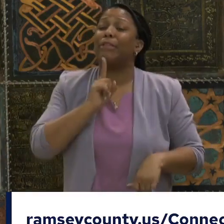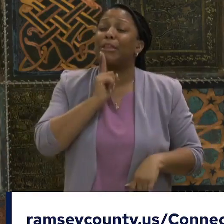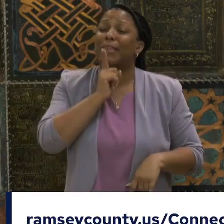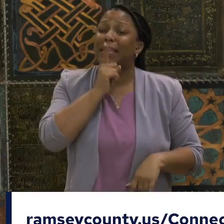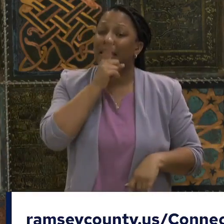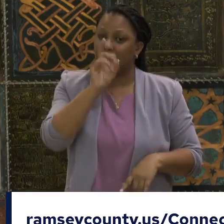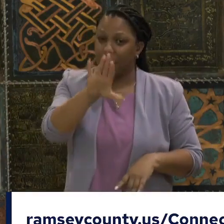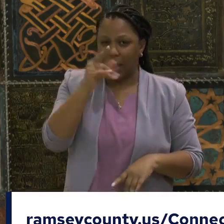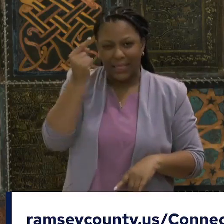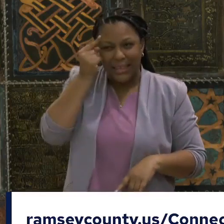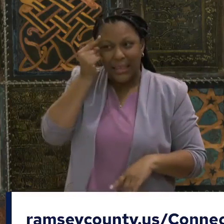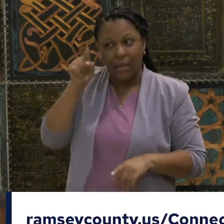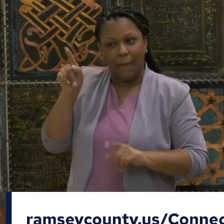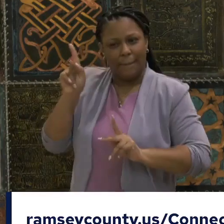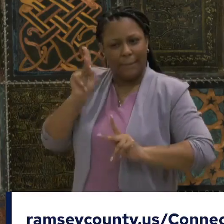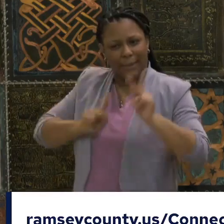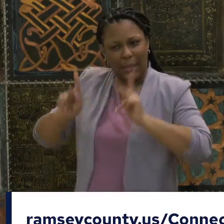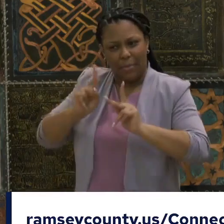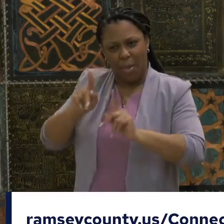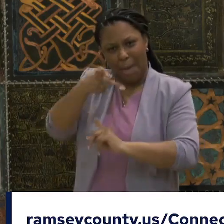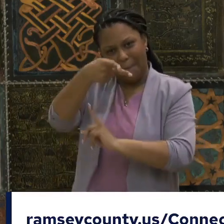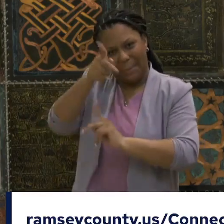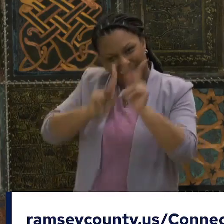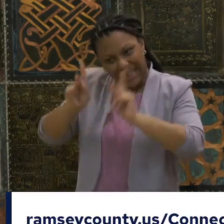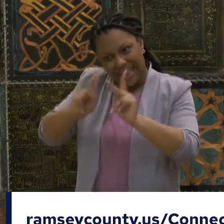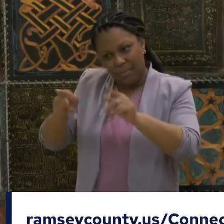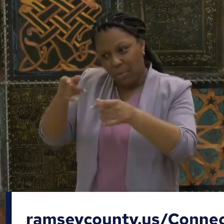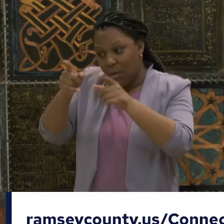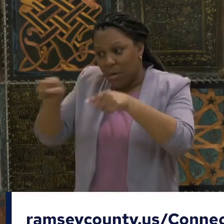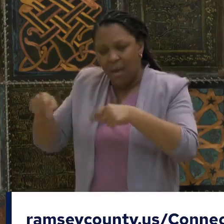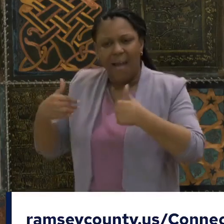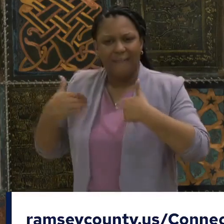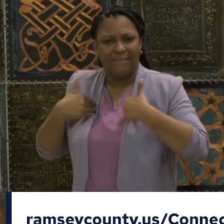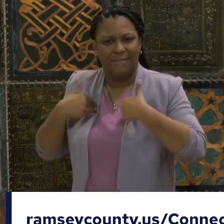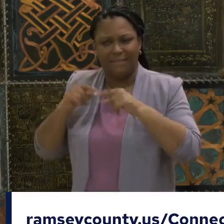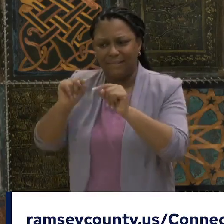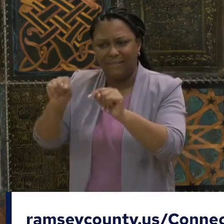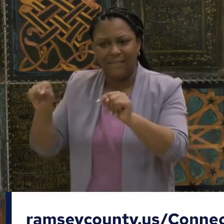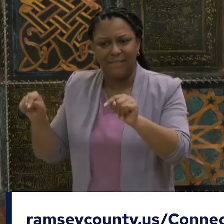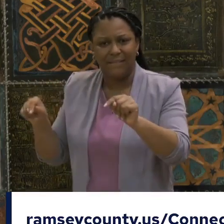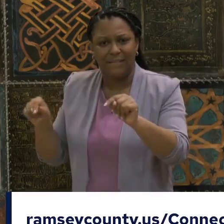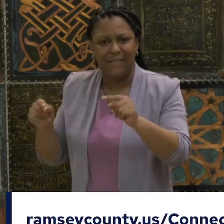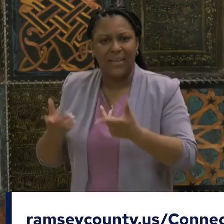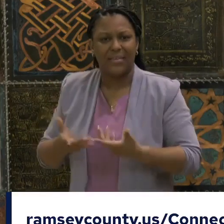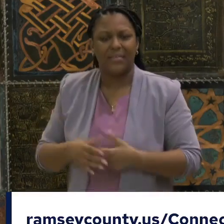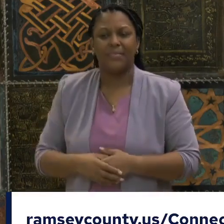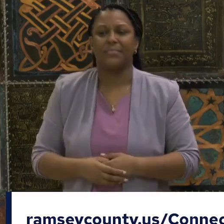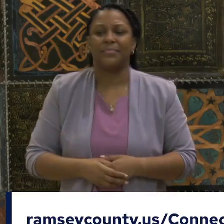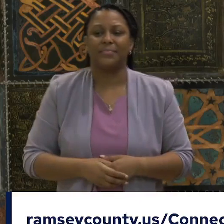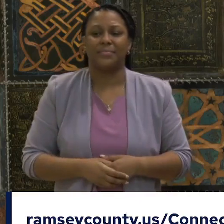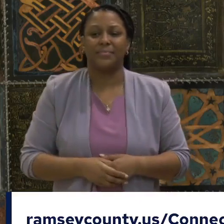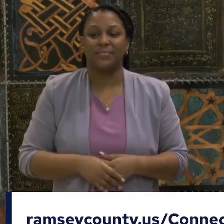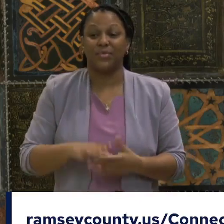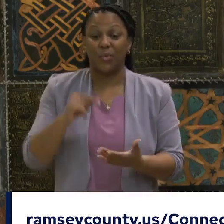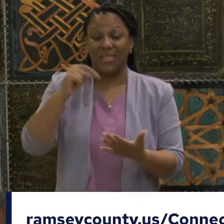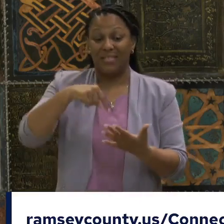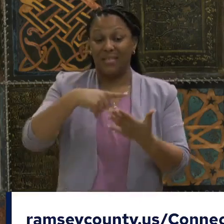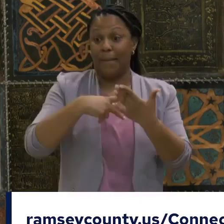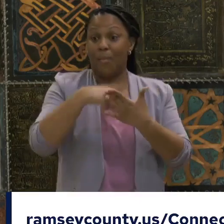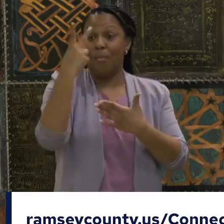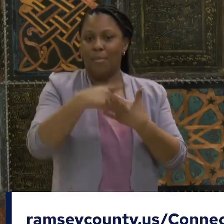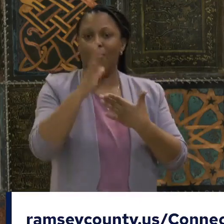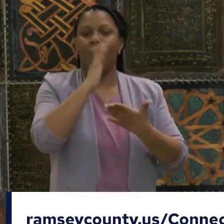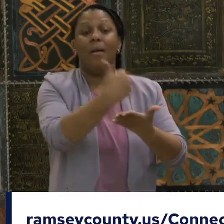are going to help us solve that problem. They're going to help us fill that gap and